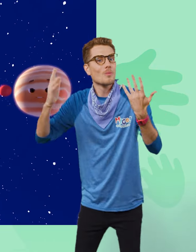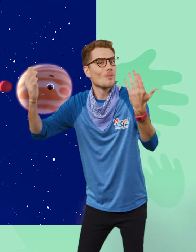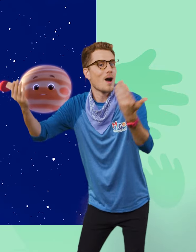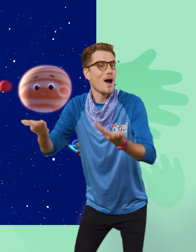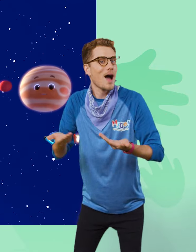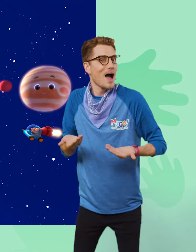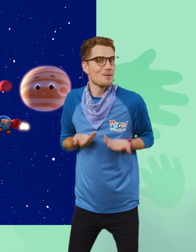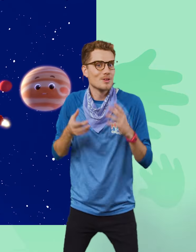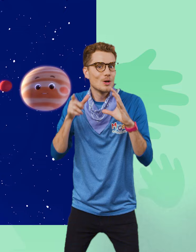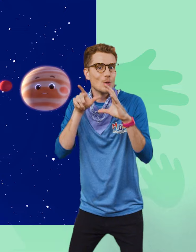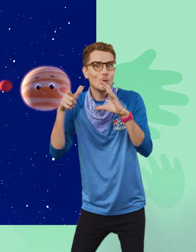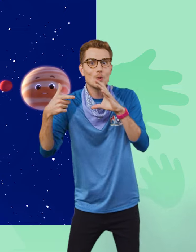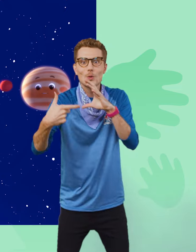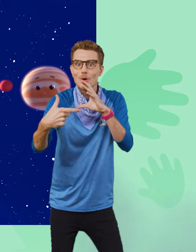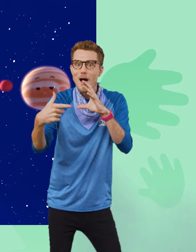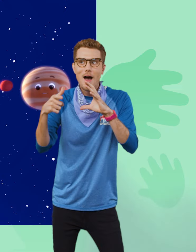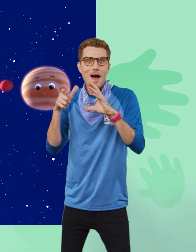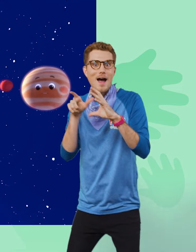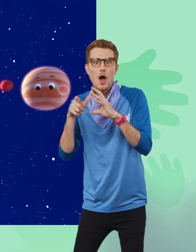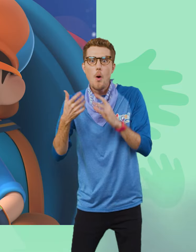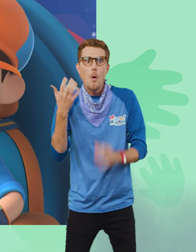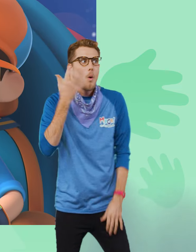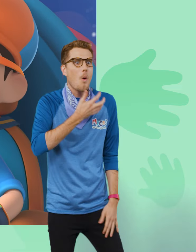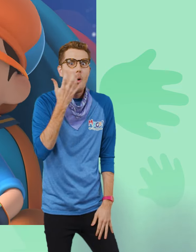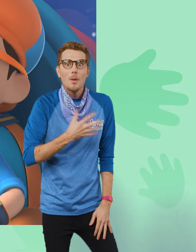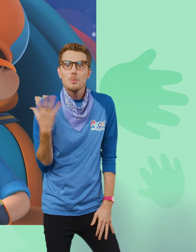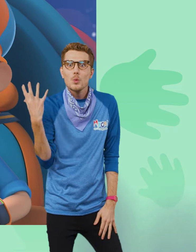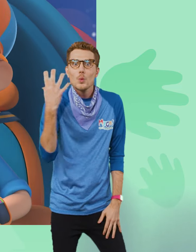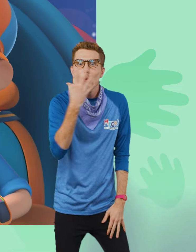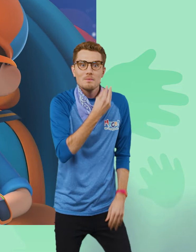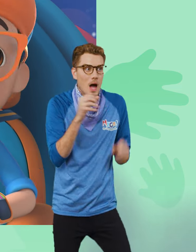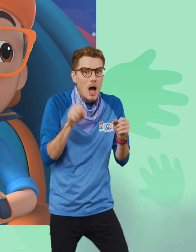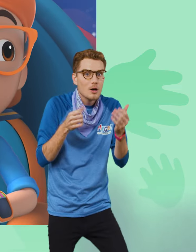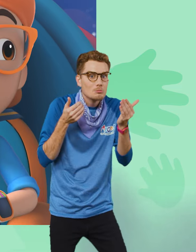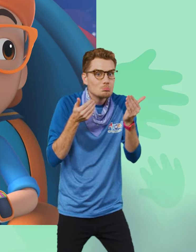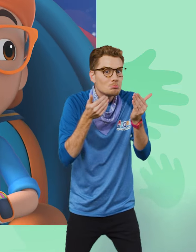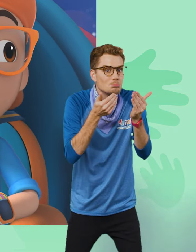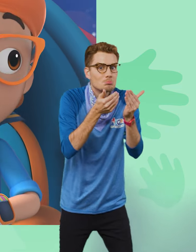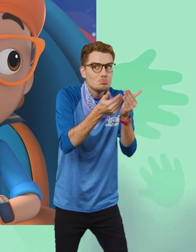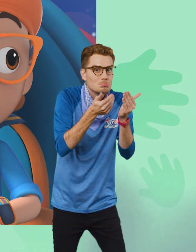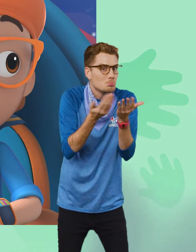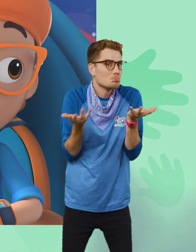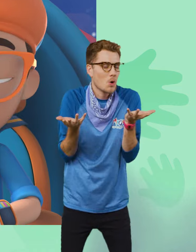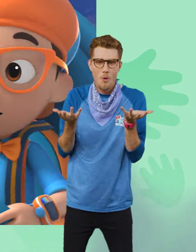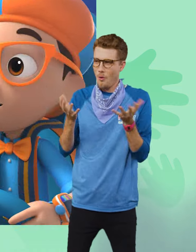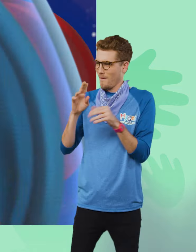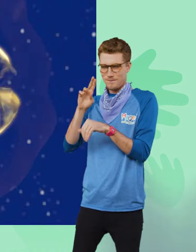Welcome to Saturn and her rings. Whoa. They look beautiful. Can we get closer? Of